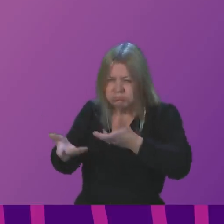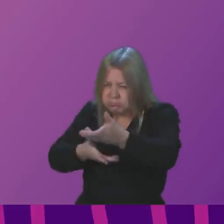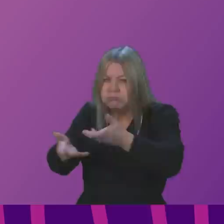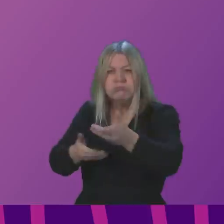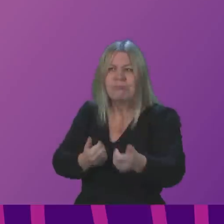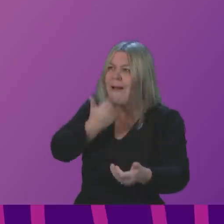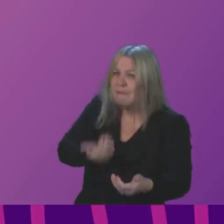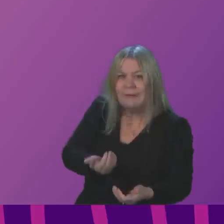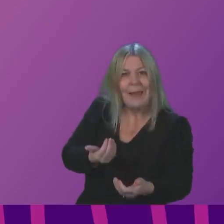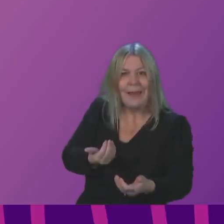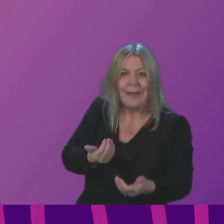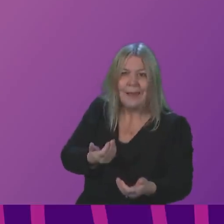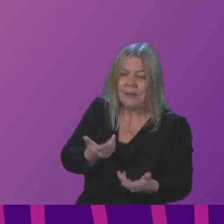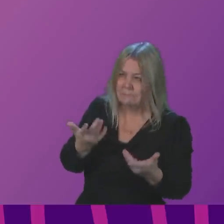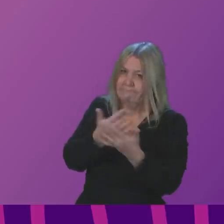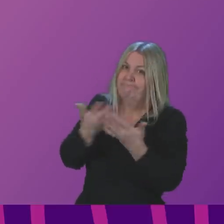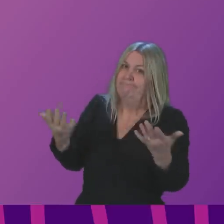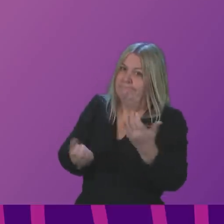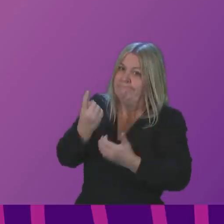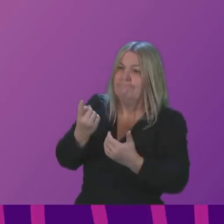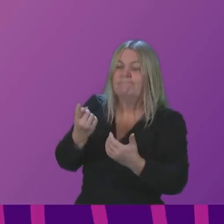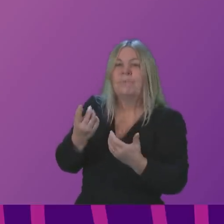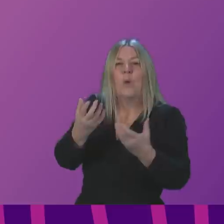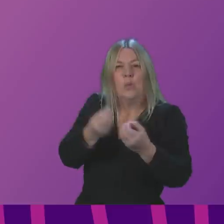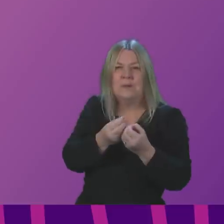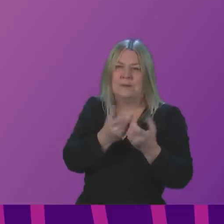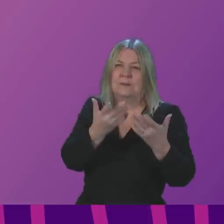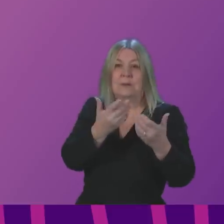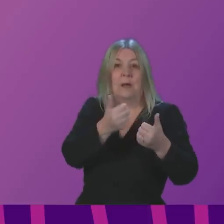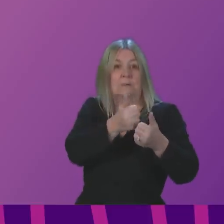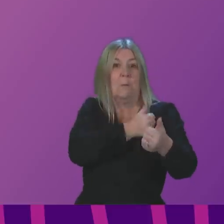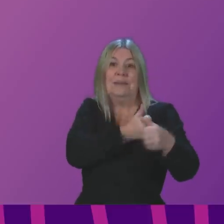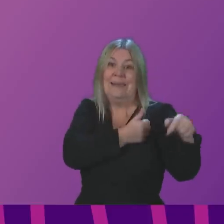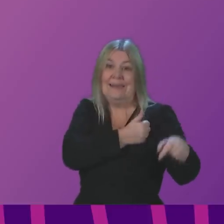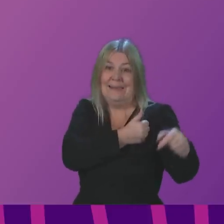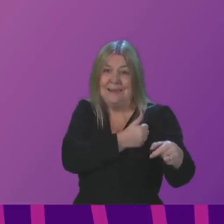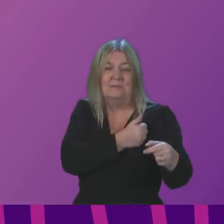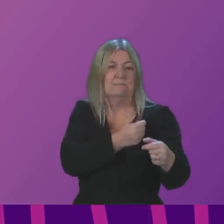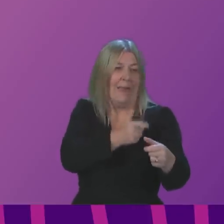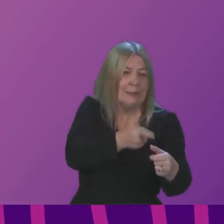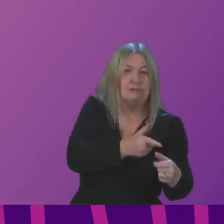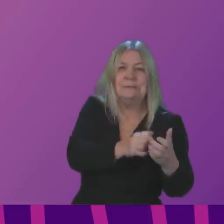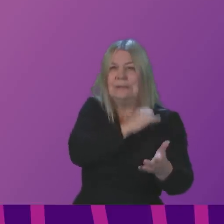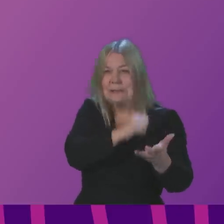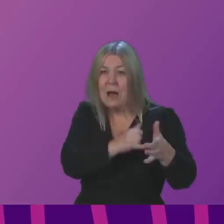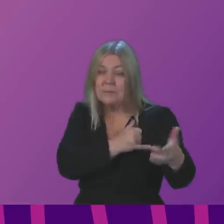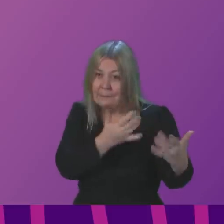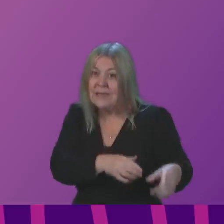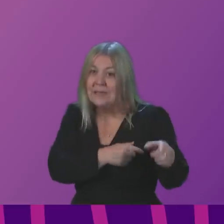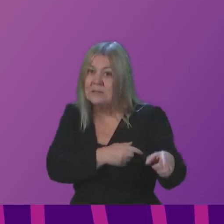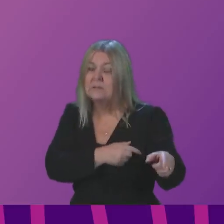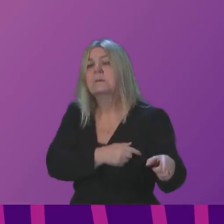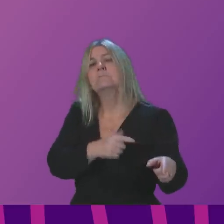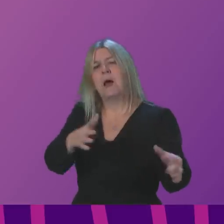several times a day basis with the power companies. Can I take the opportunity, Presidenting Officer, to express my sympathies to everybody who has been